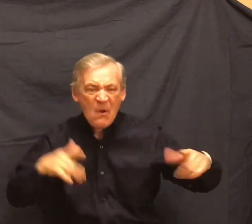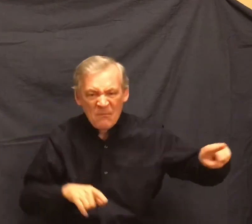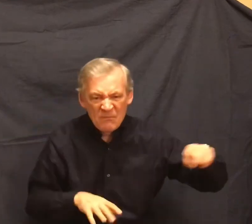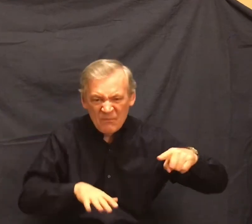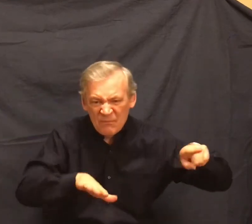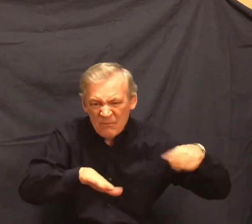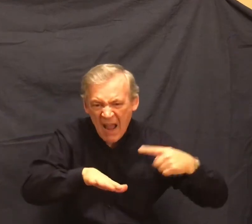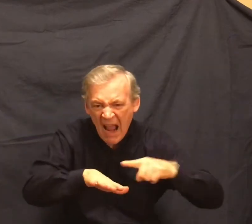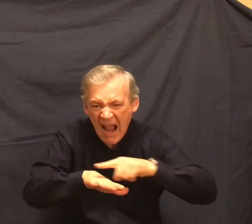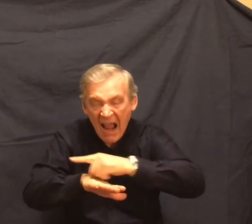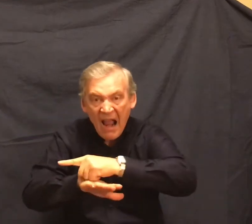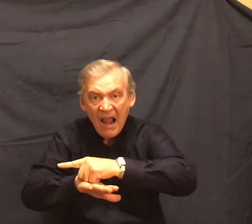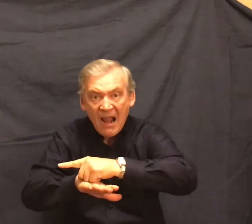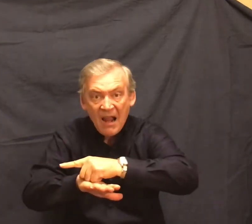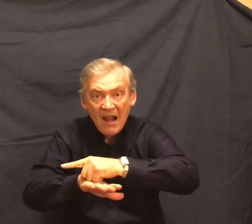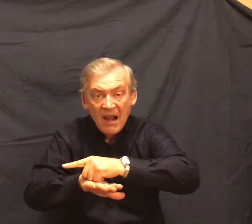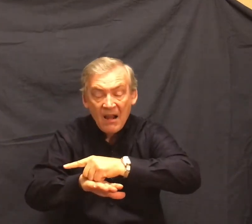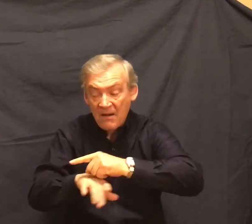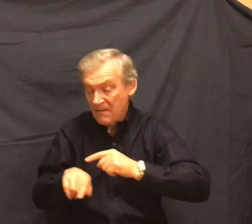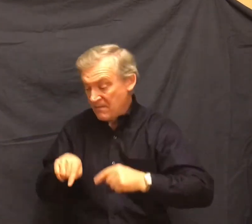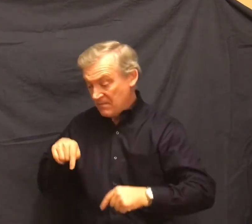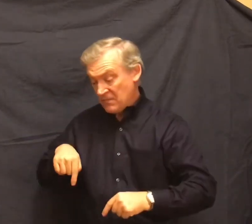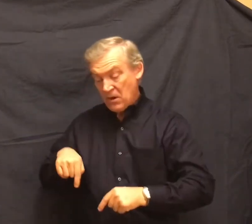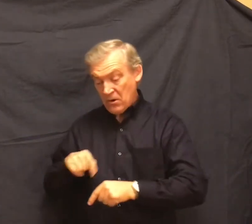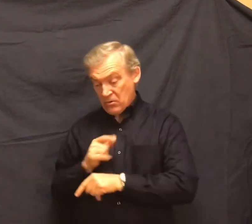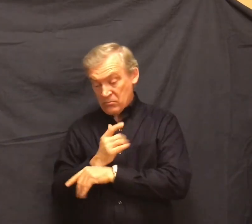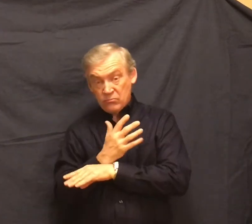Rabbits come out of the brush to sit on the sand in the evening.